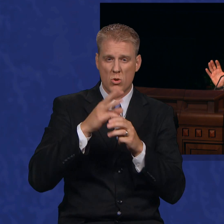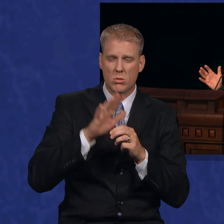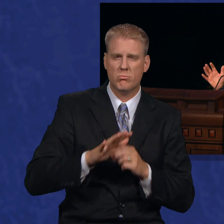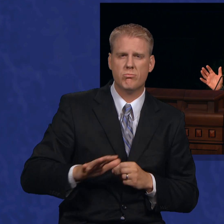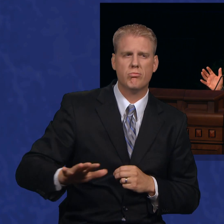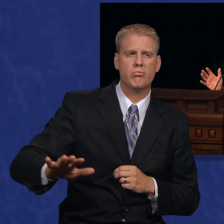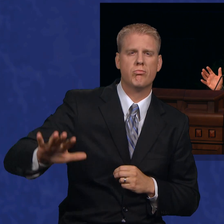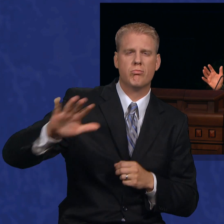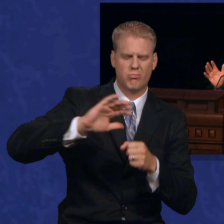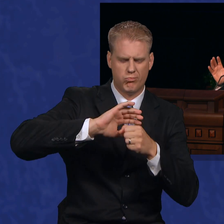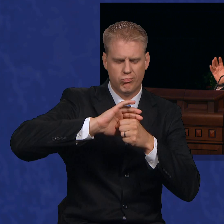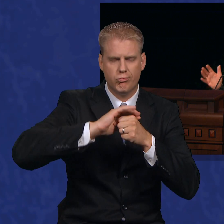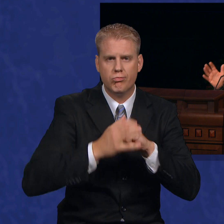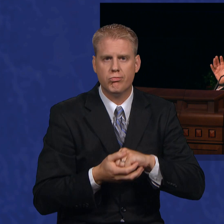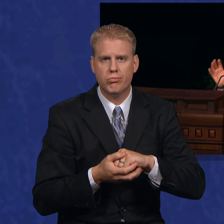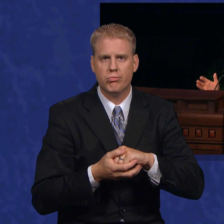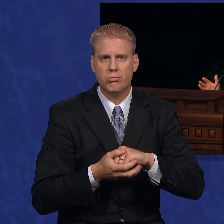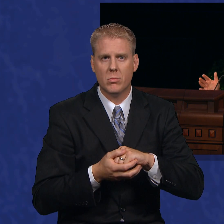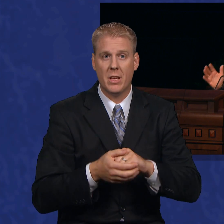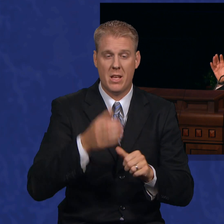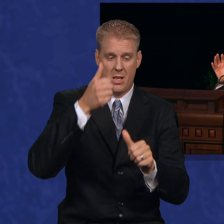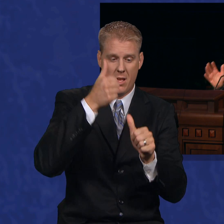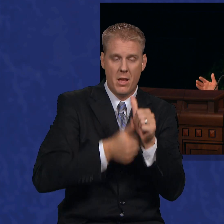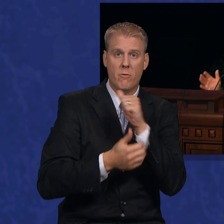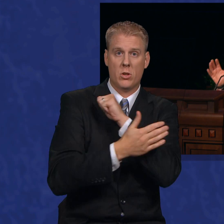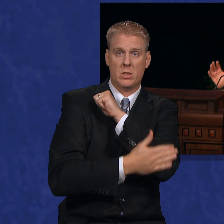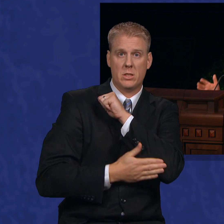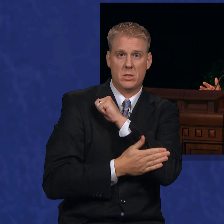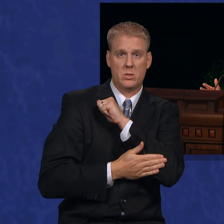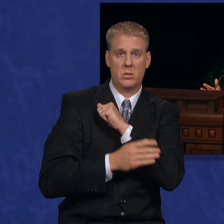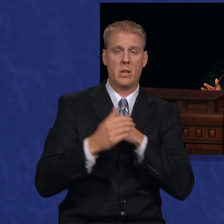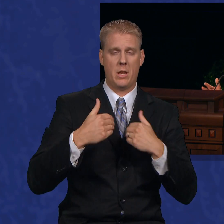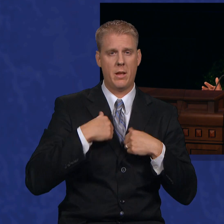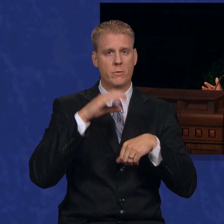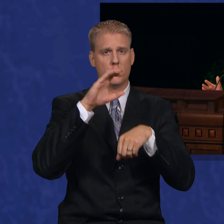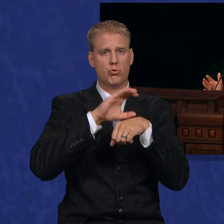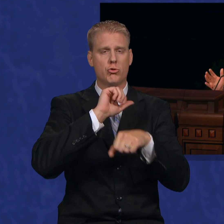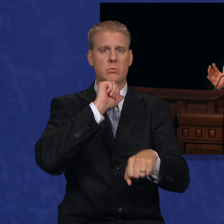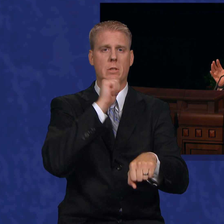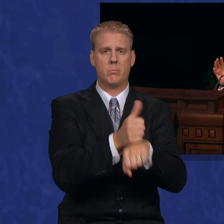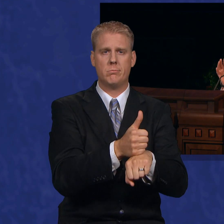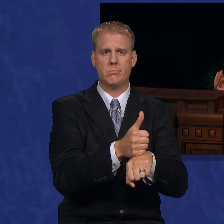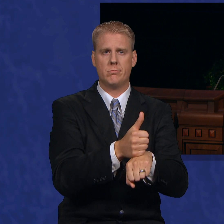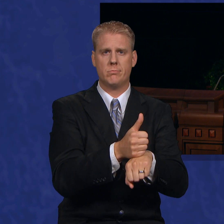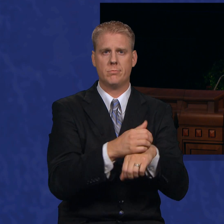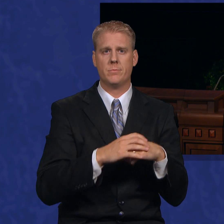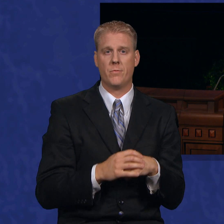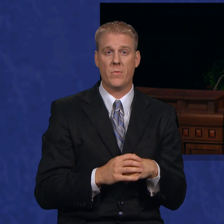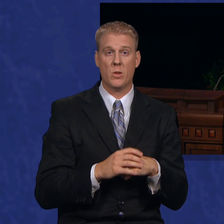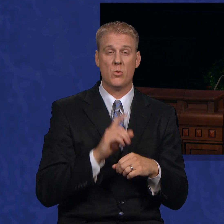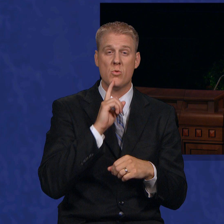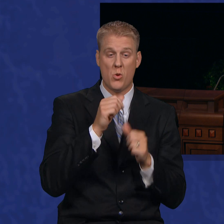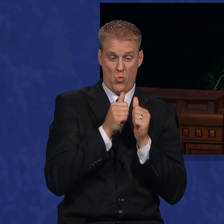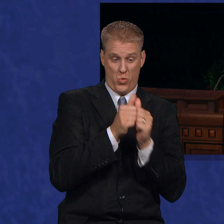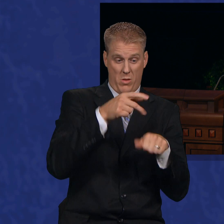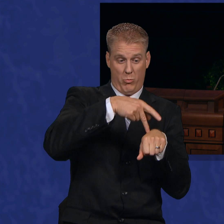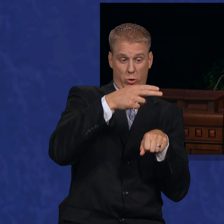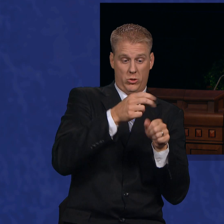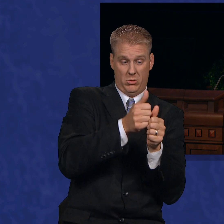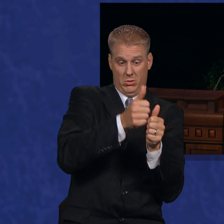around the globe, in every nation where the Church is established. And right by its side,